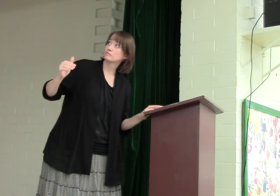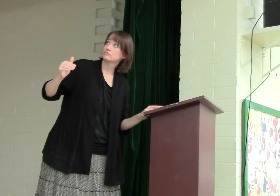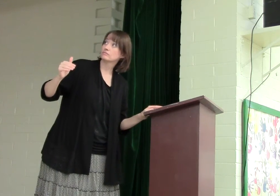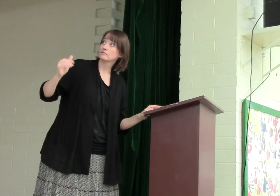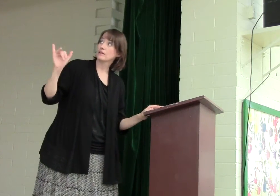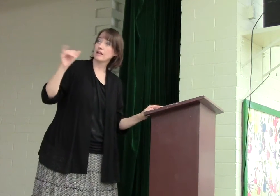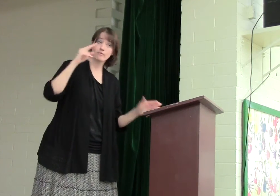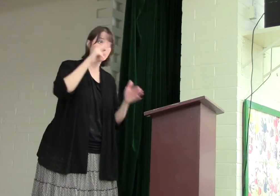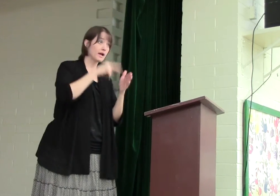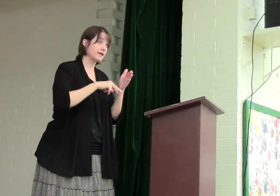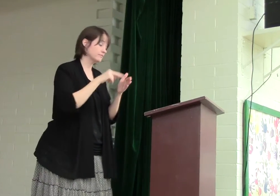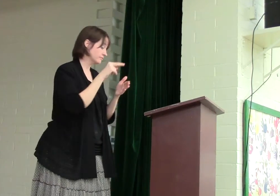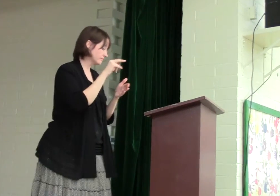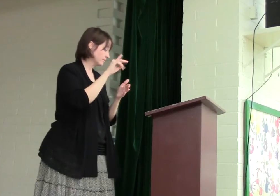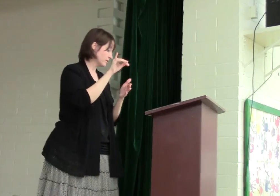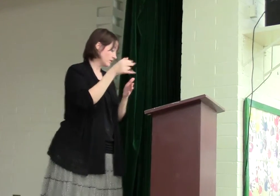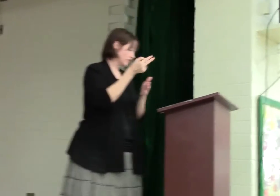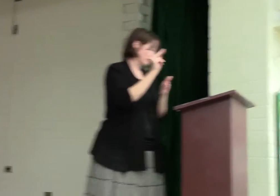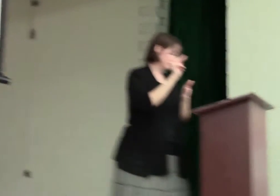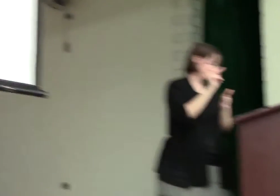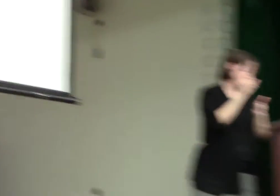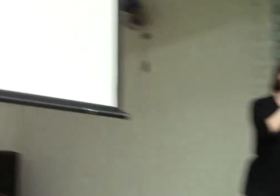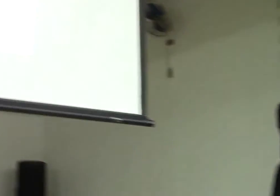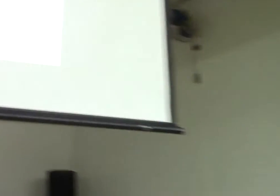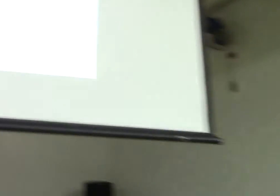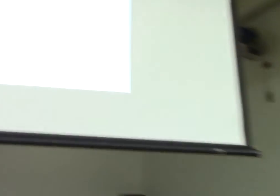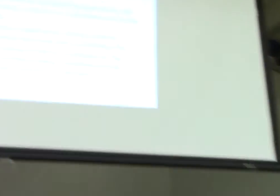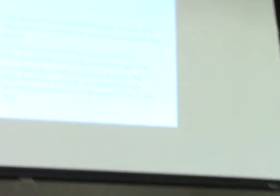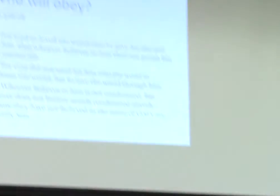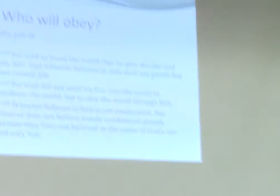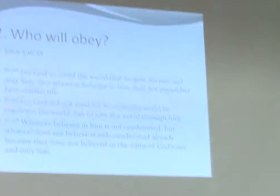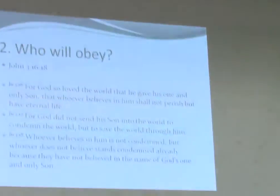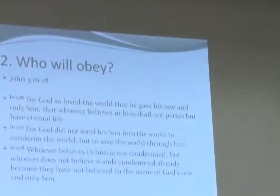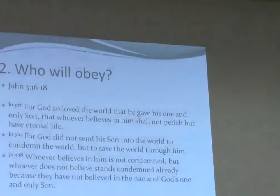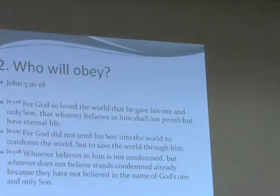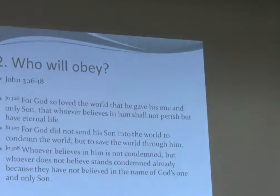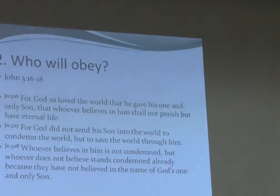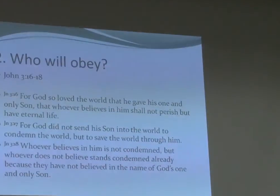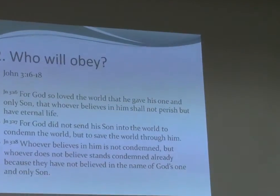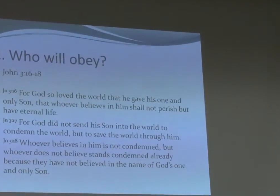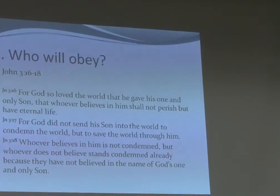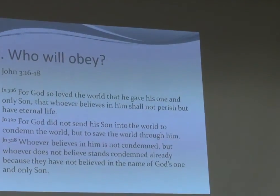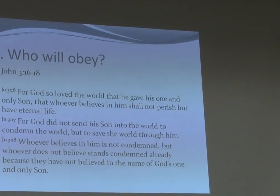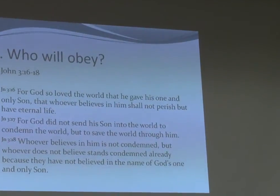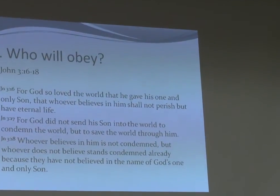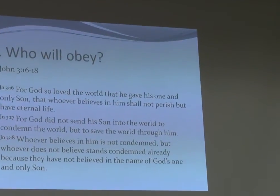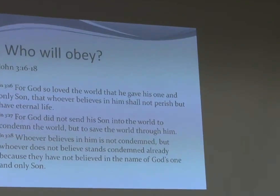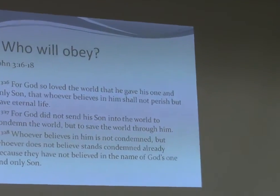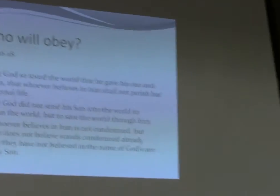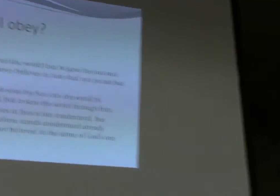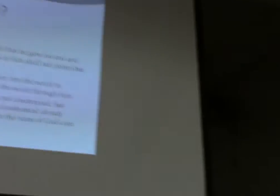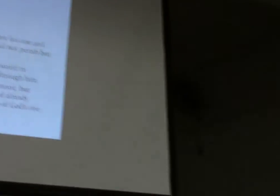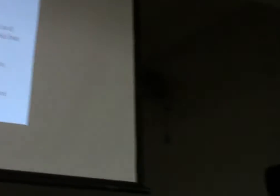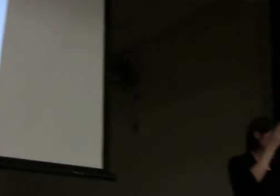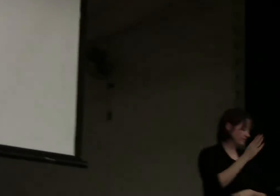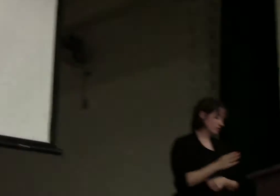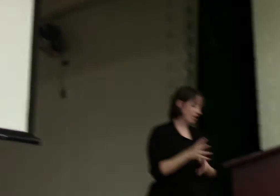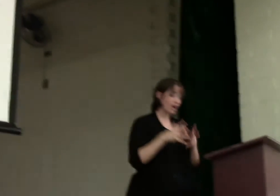And like we read John 3 verse 16 before, let's continue, let's read 16 through 18. It says, for God